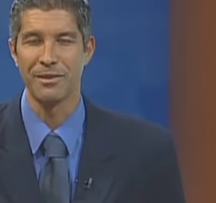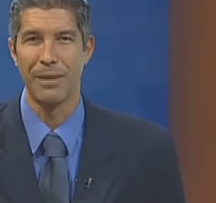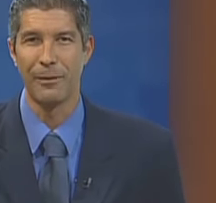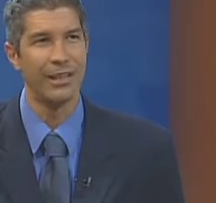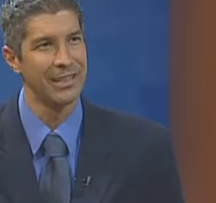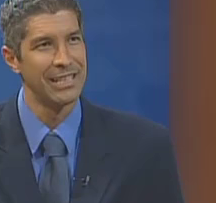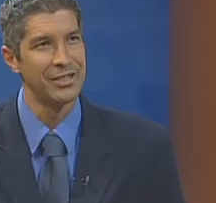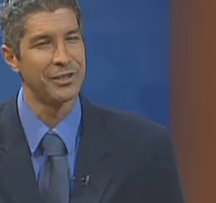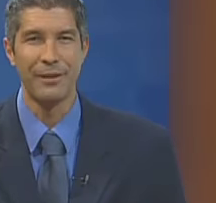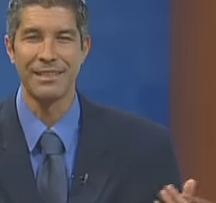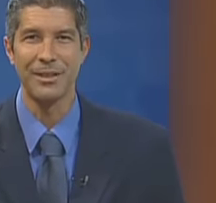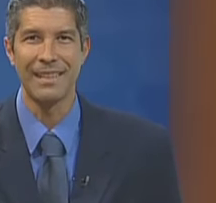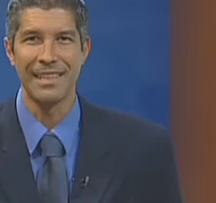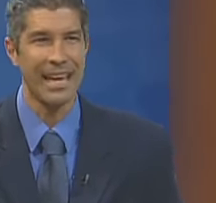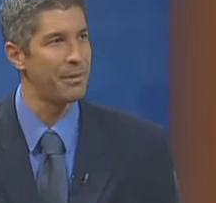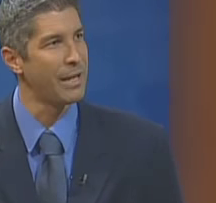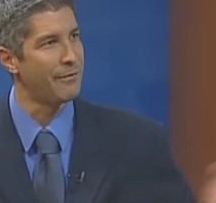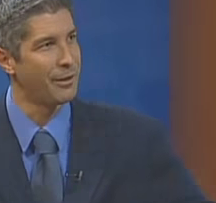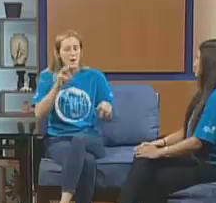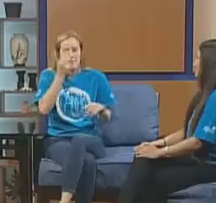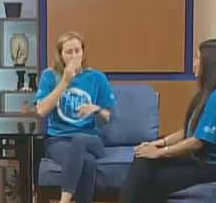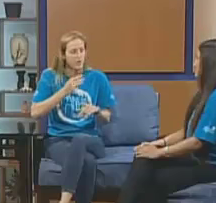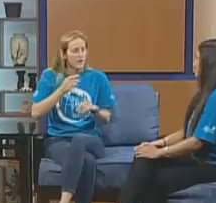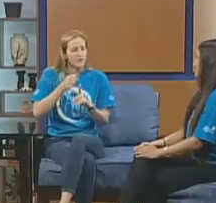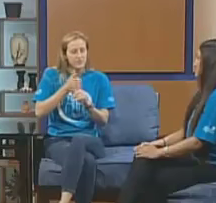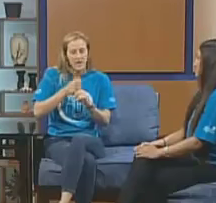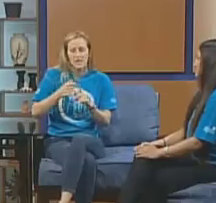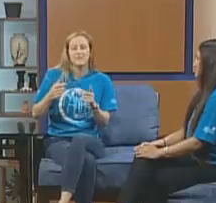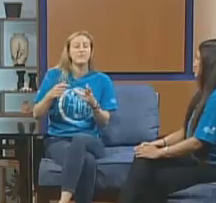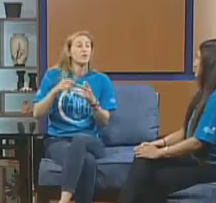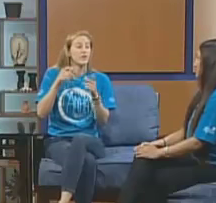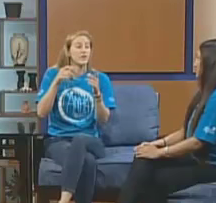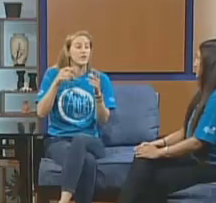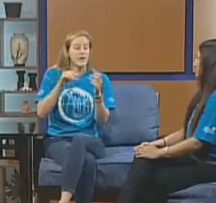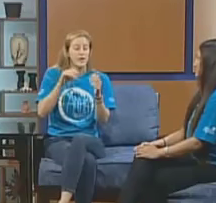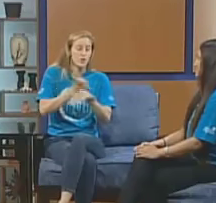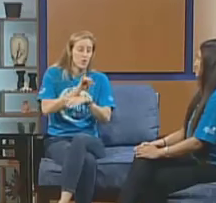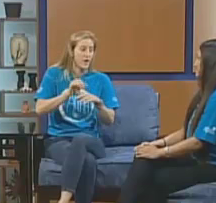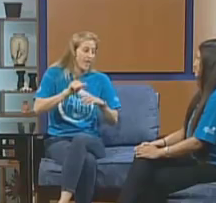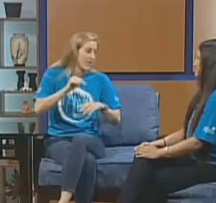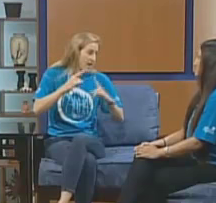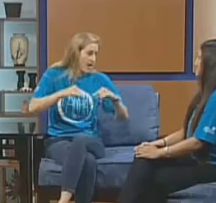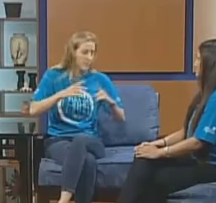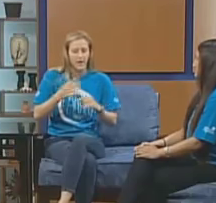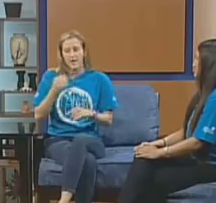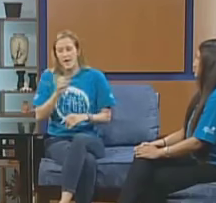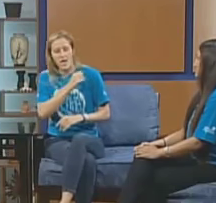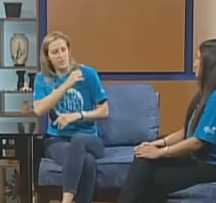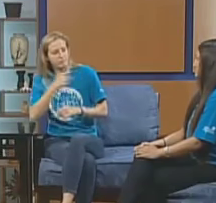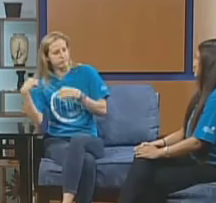Miss Myra Uggen. She's a volunteer at the camp and we have here camp director Heather Zimmerman, another good long time friend of the news team here. Myra,